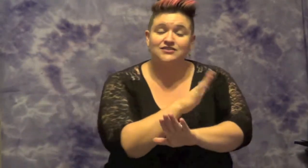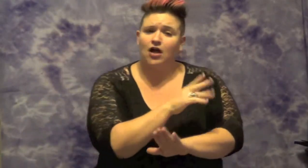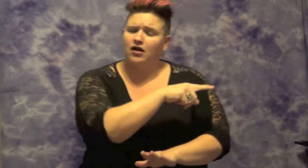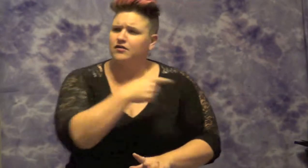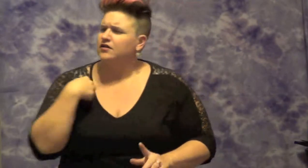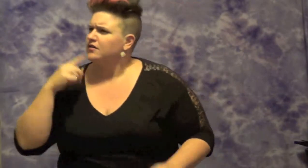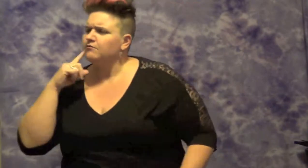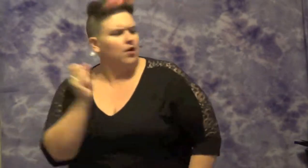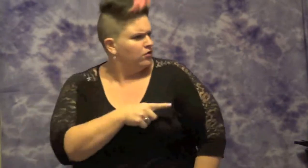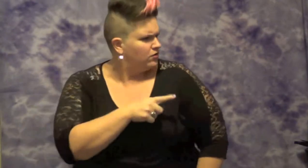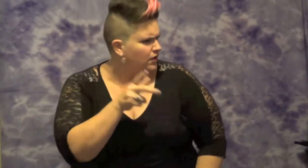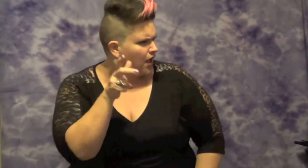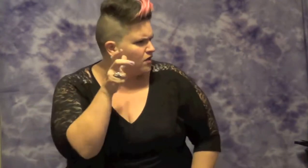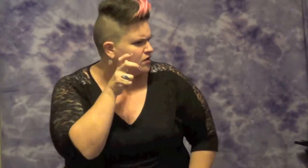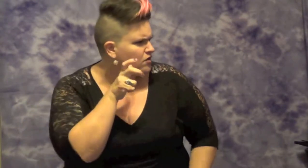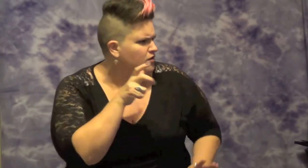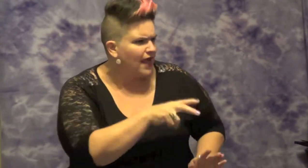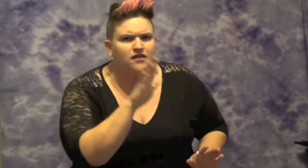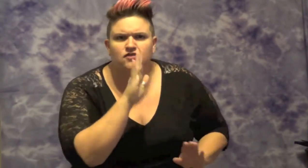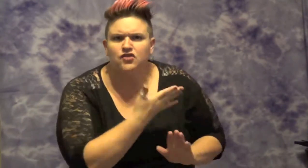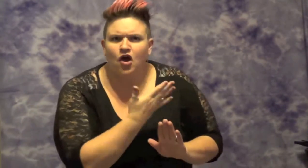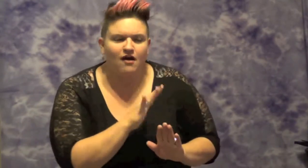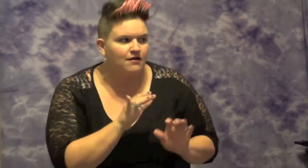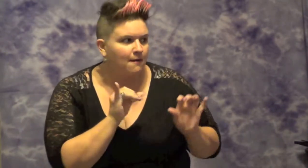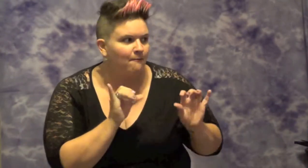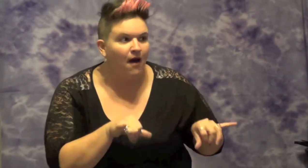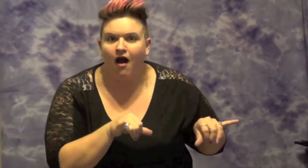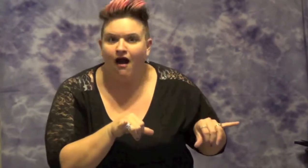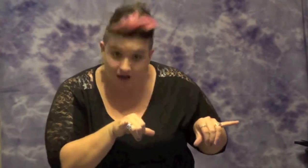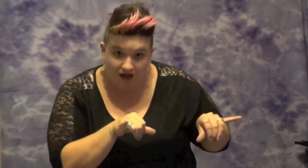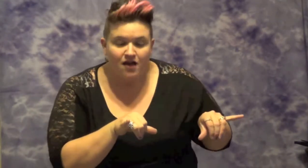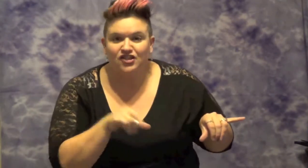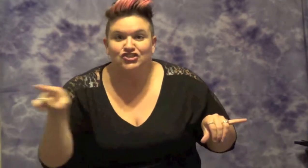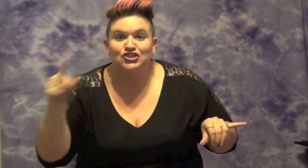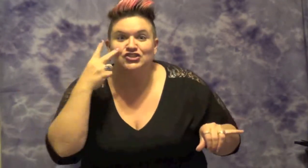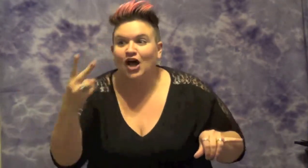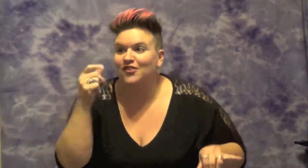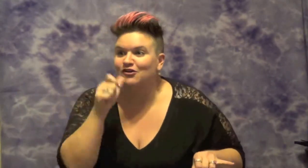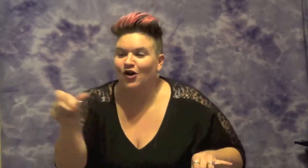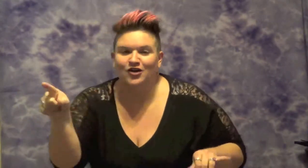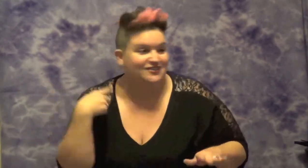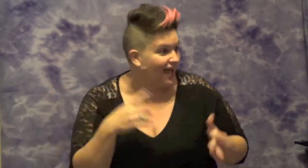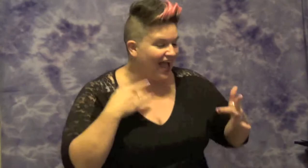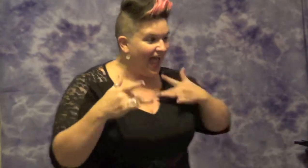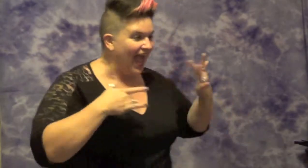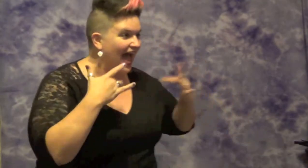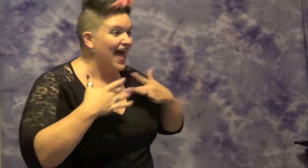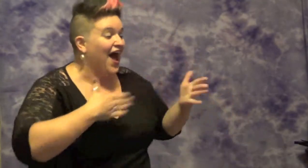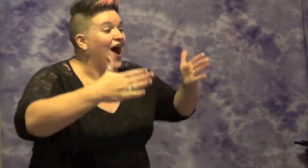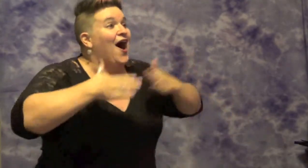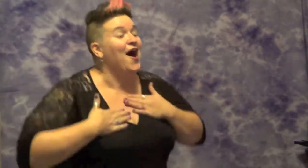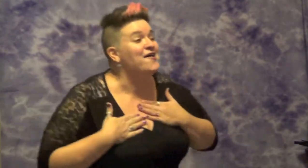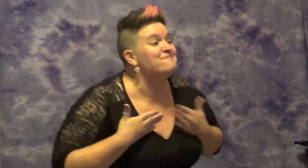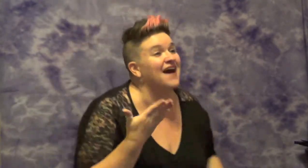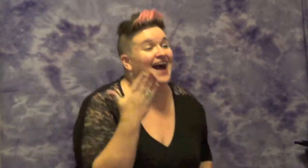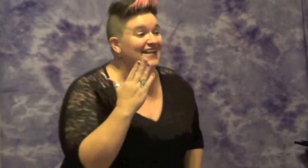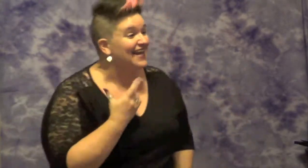real quick when I heard that groove Man, you should have seen her light up She was like, oh my God,